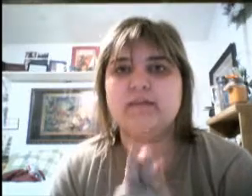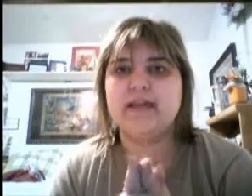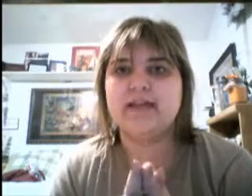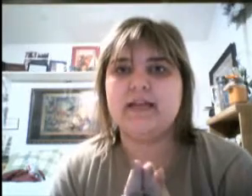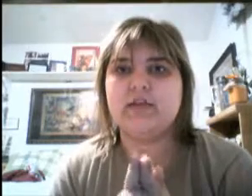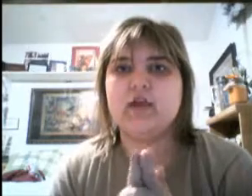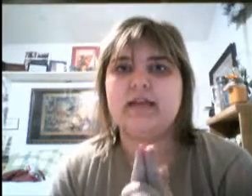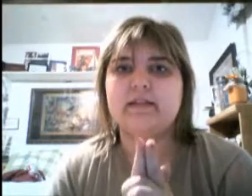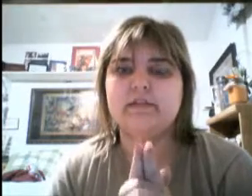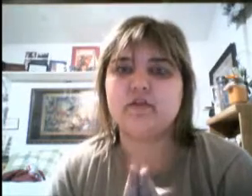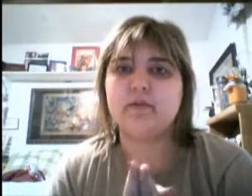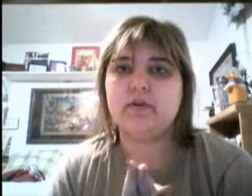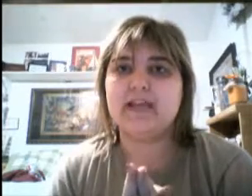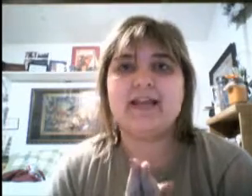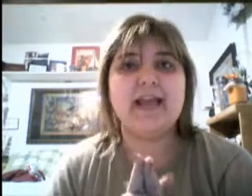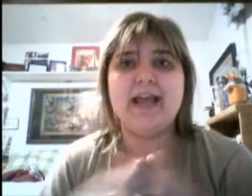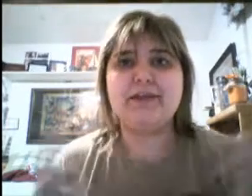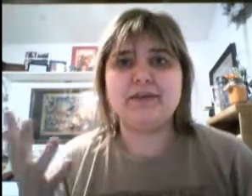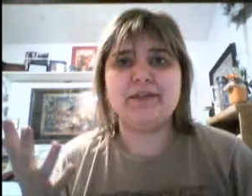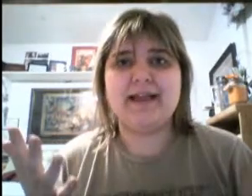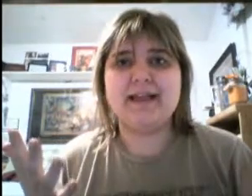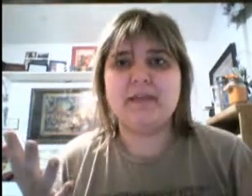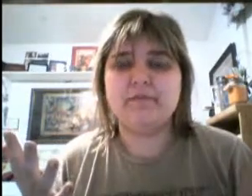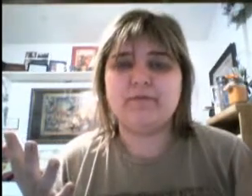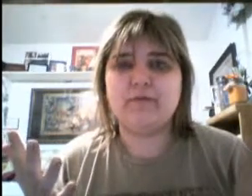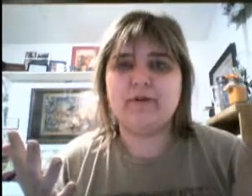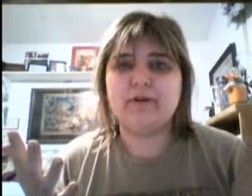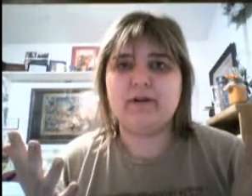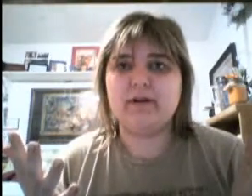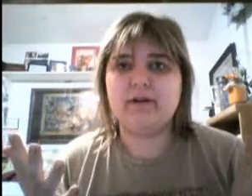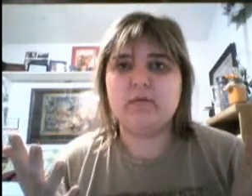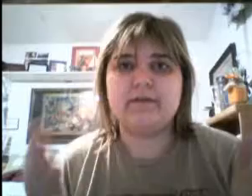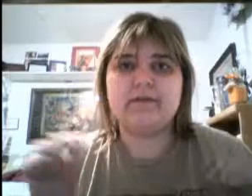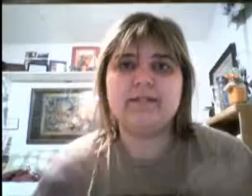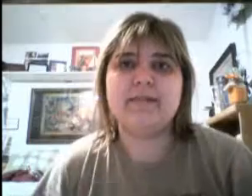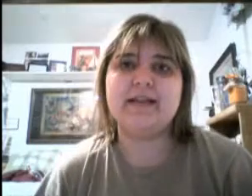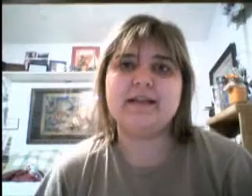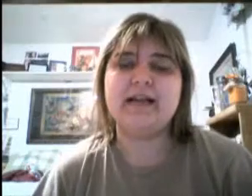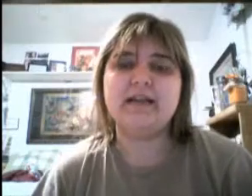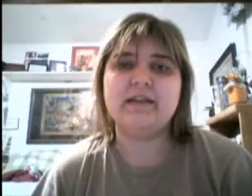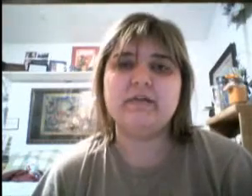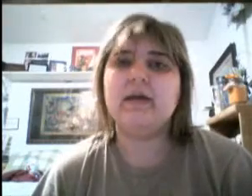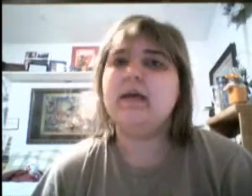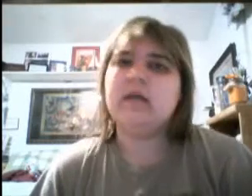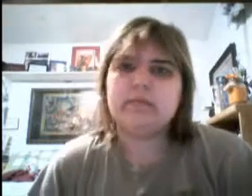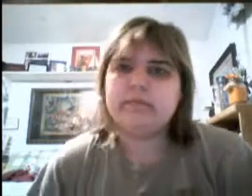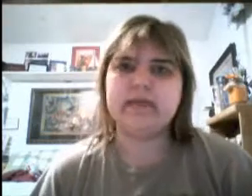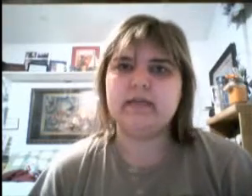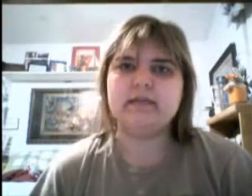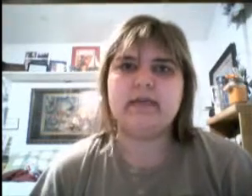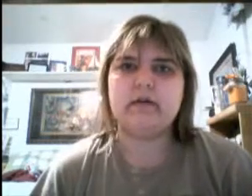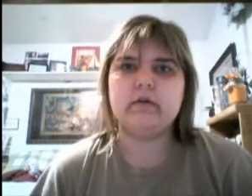be in it, you've got to get there super early. And hey, you can line up before whatever time they assign to you, because they don't